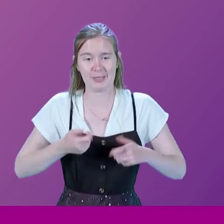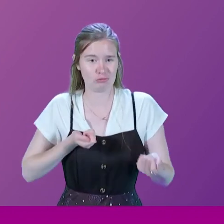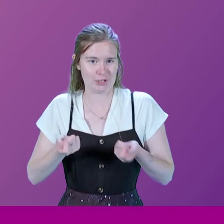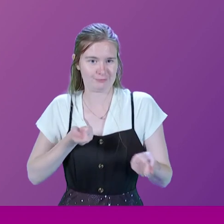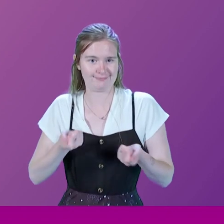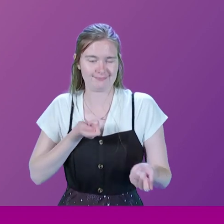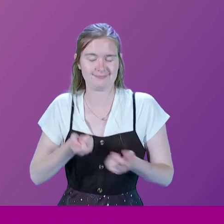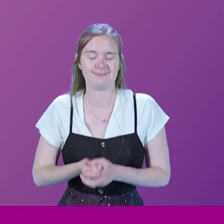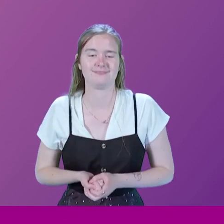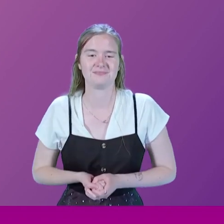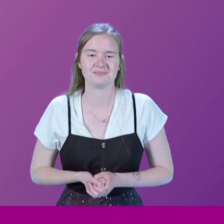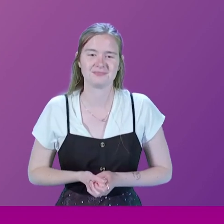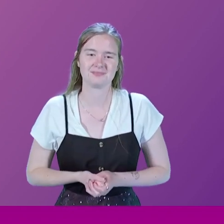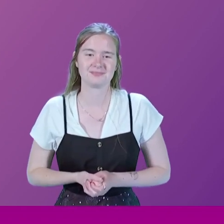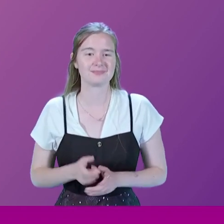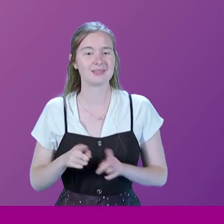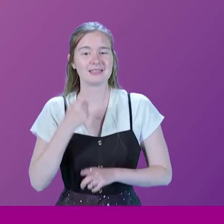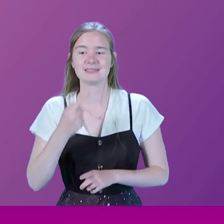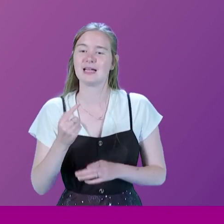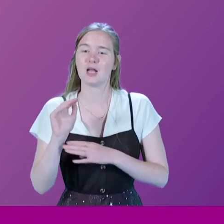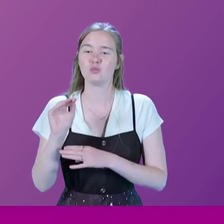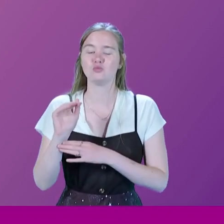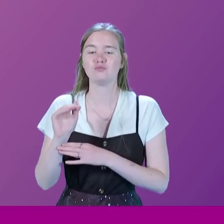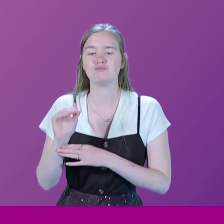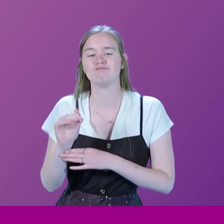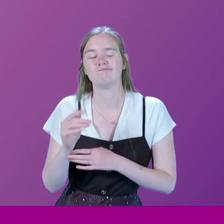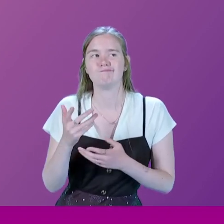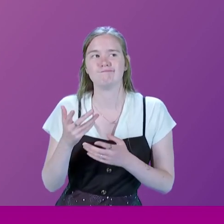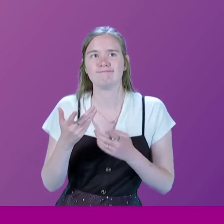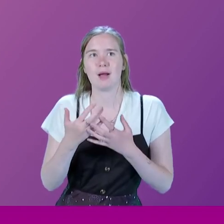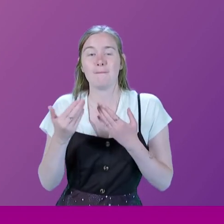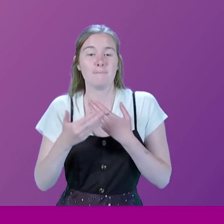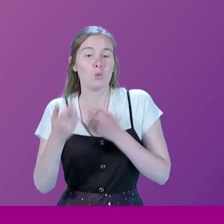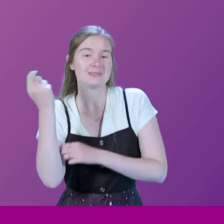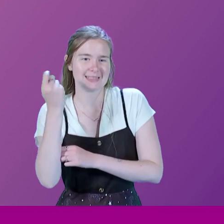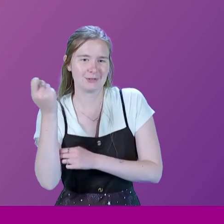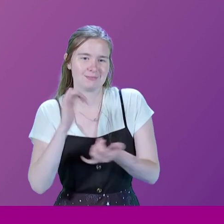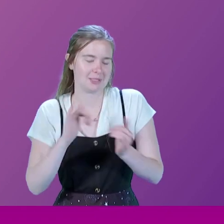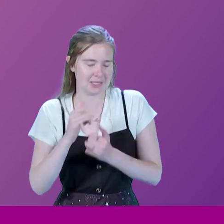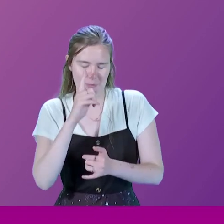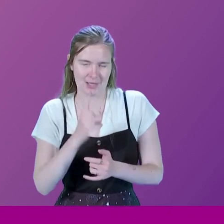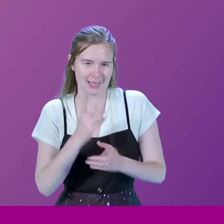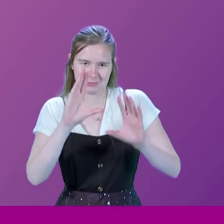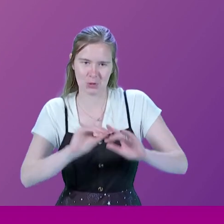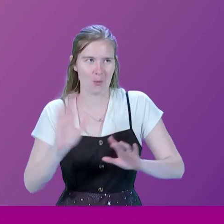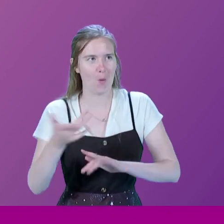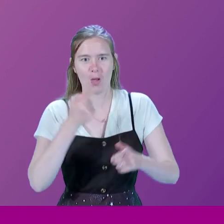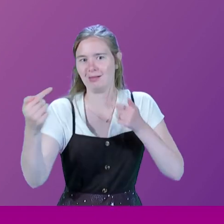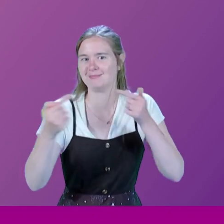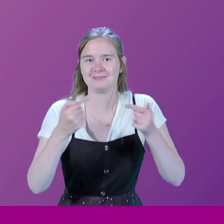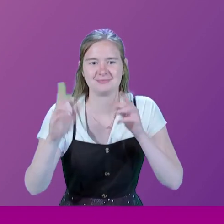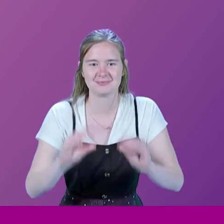in the chamber. And as I said at the outset, mostly with success, but sadly not on every single occasion.